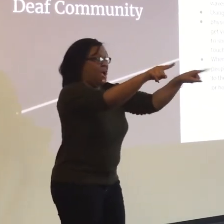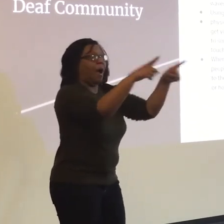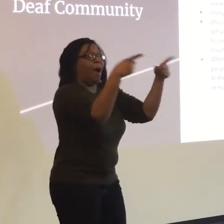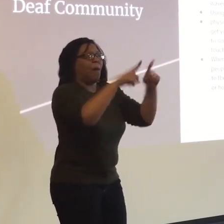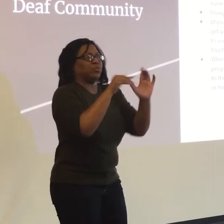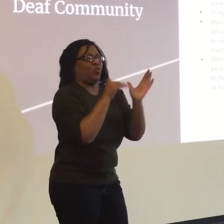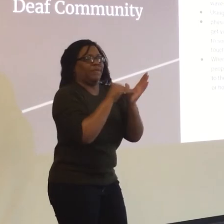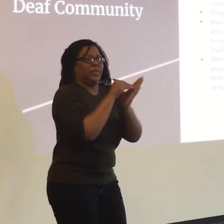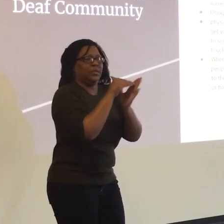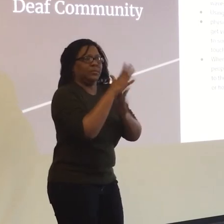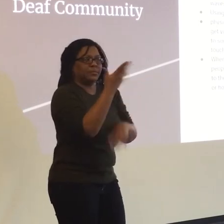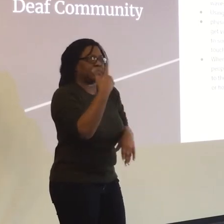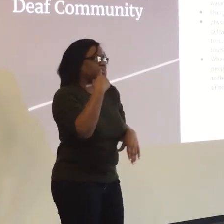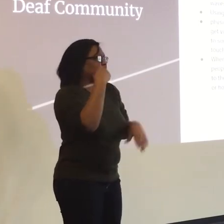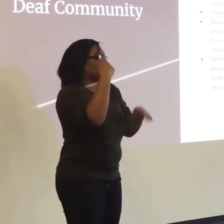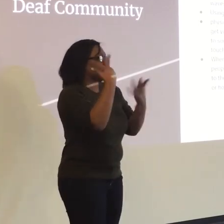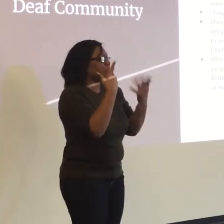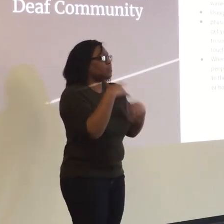Yes, that happens often as well.